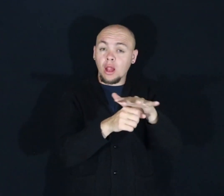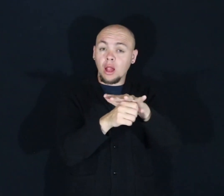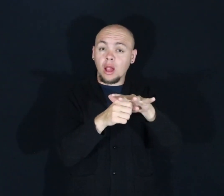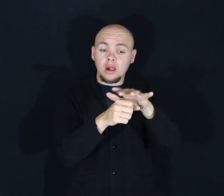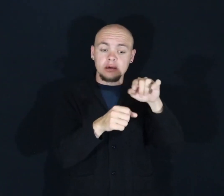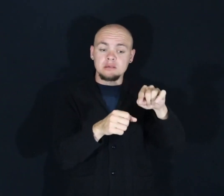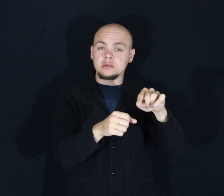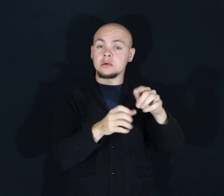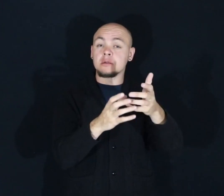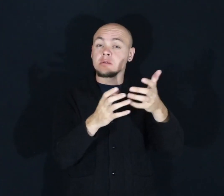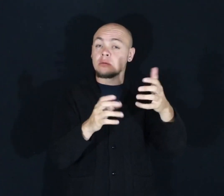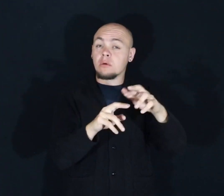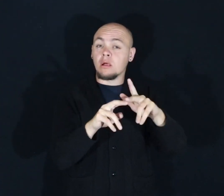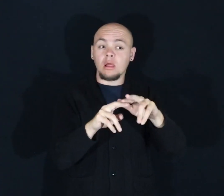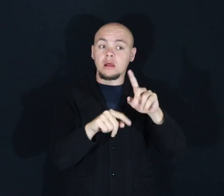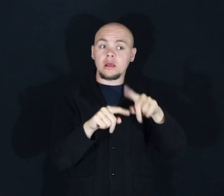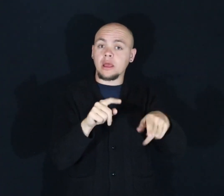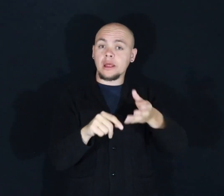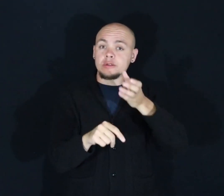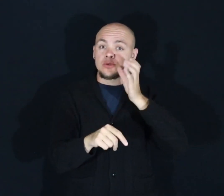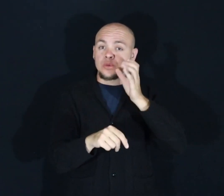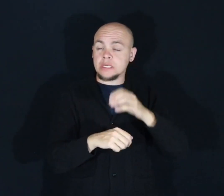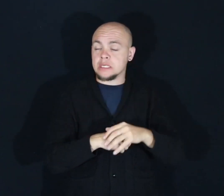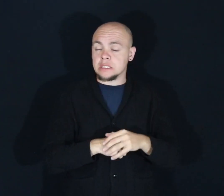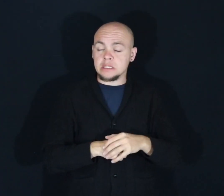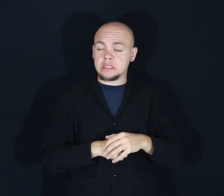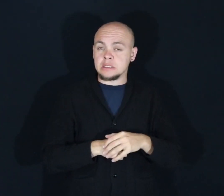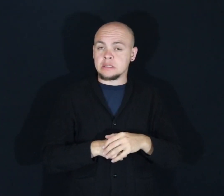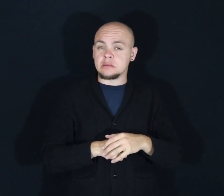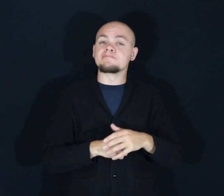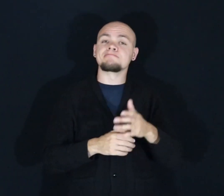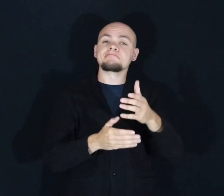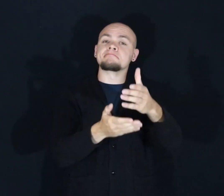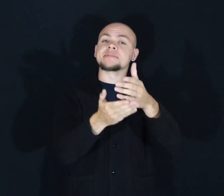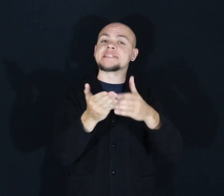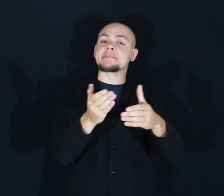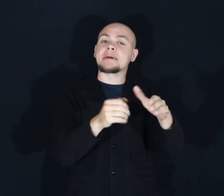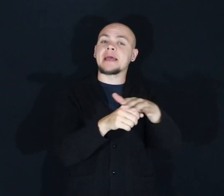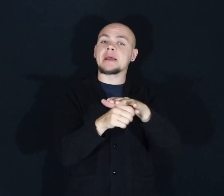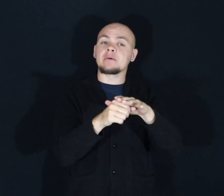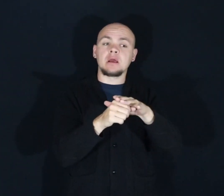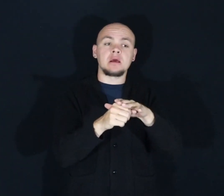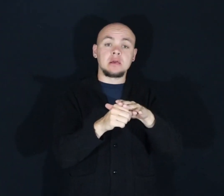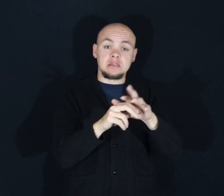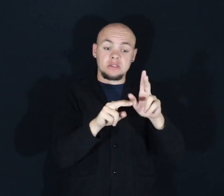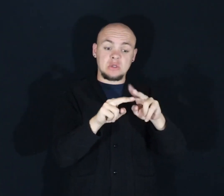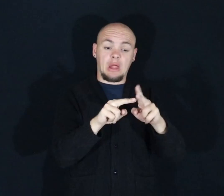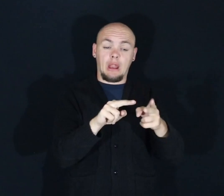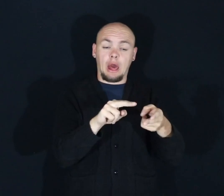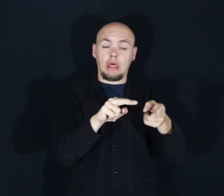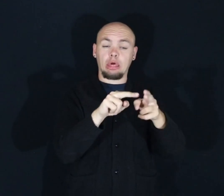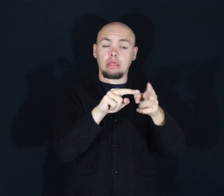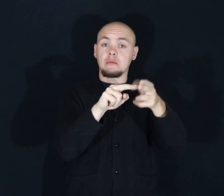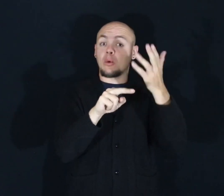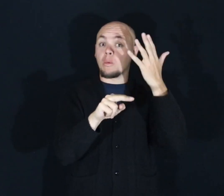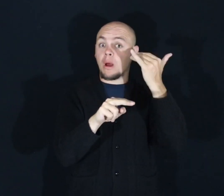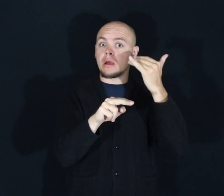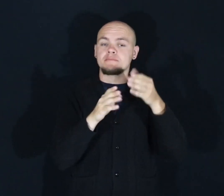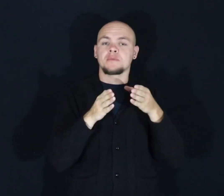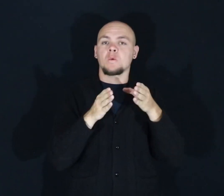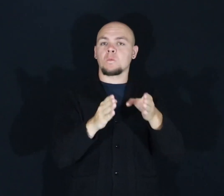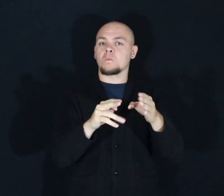in the next century. Already, some areas have excessive levels of sodium, all due to road salt.